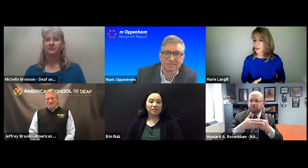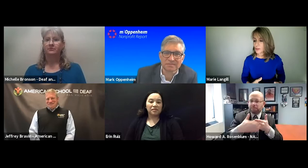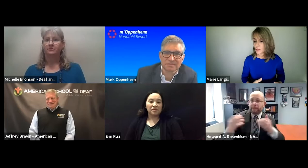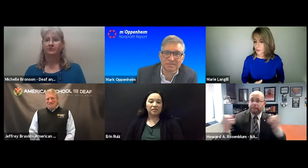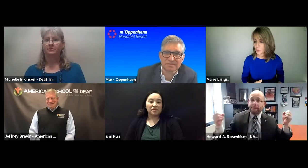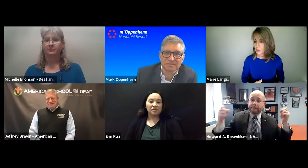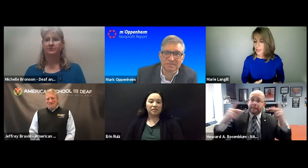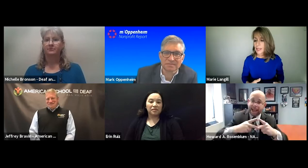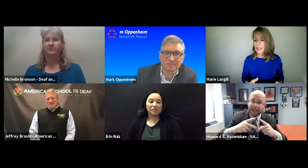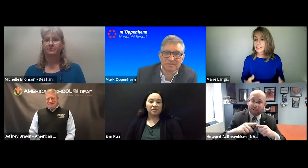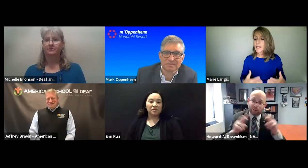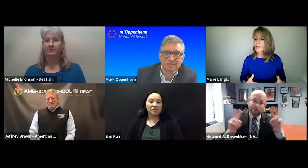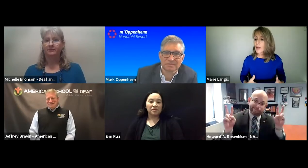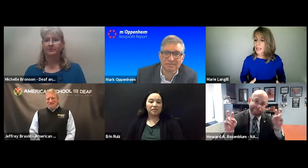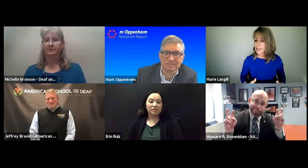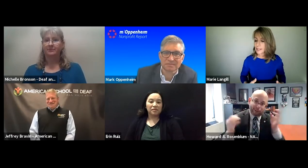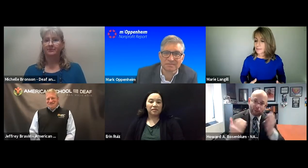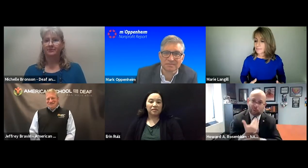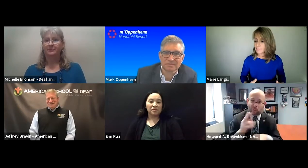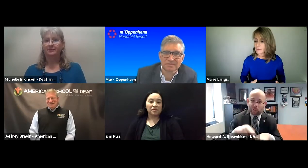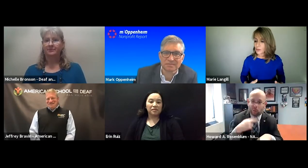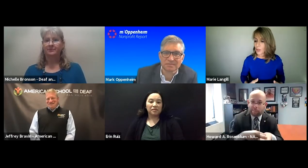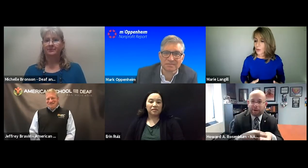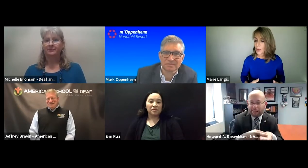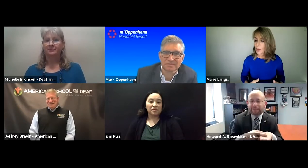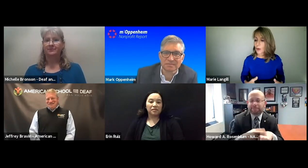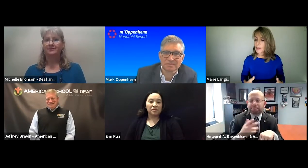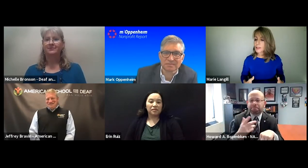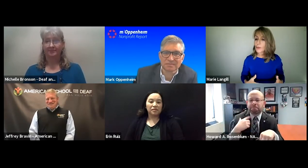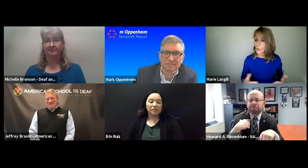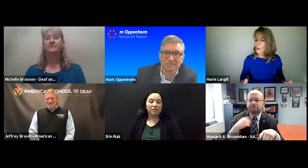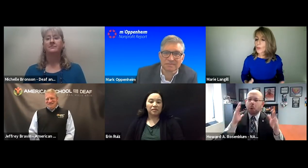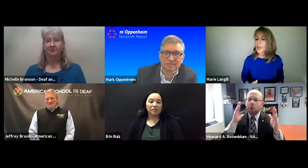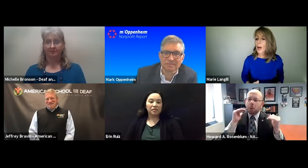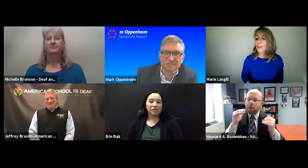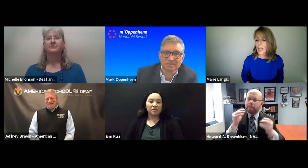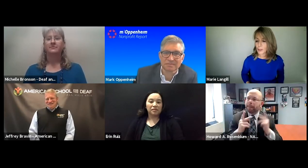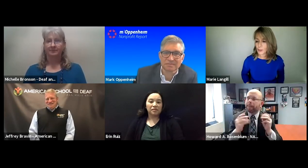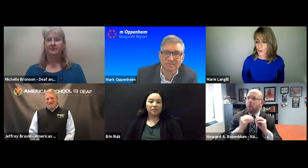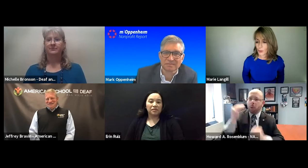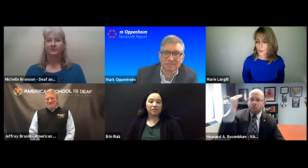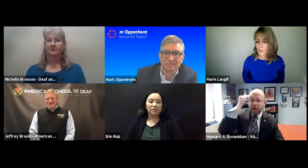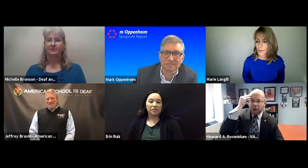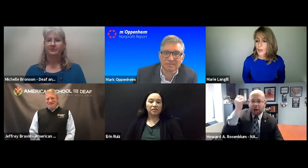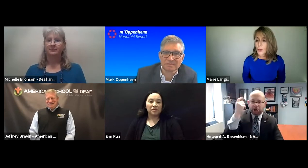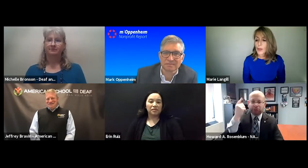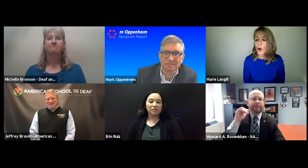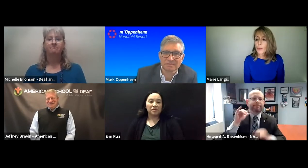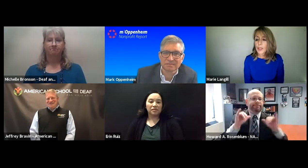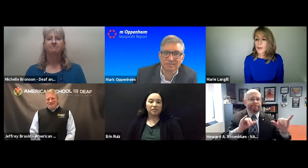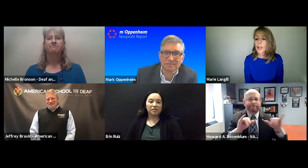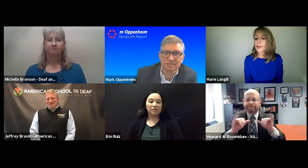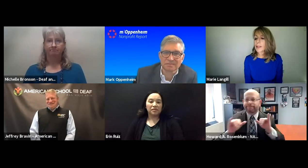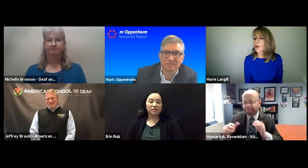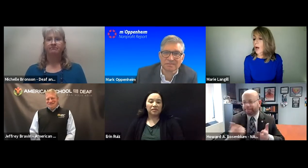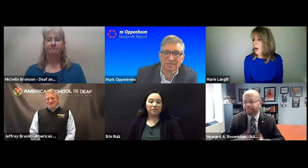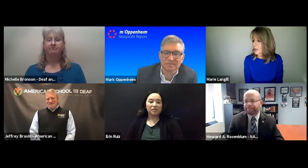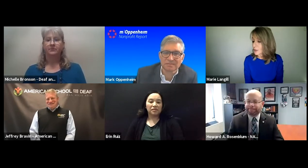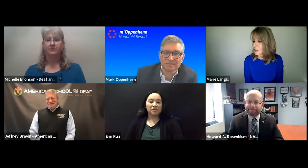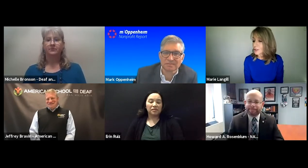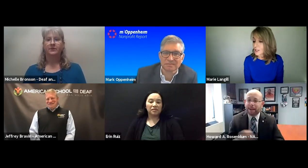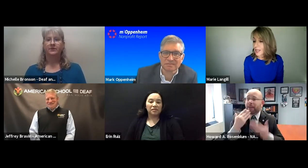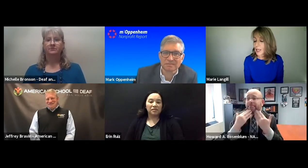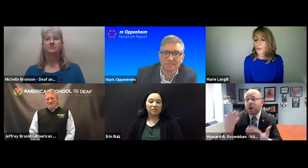at resolving those too. It's never ending. You know, we're always, when will we come back to normal? We hope people are beginning